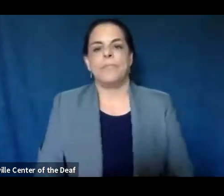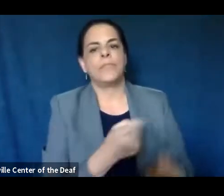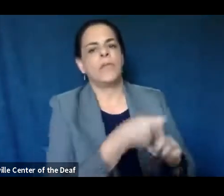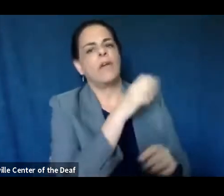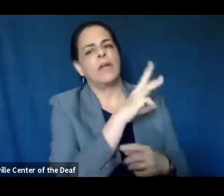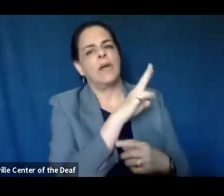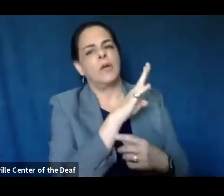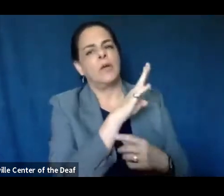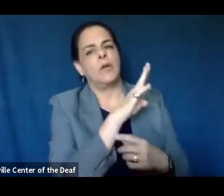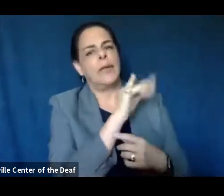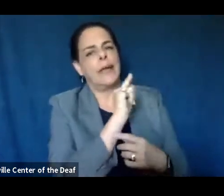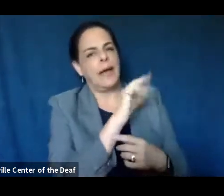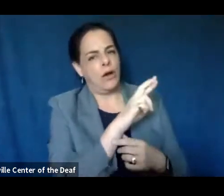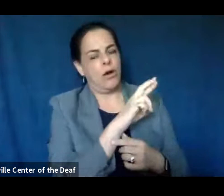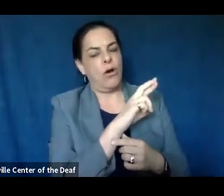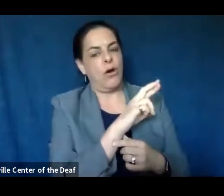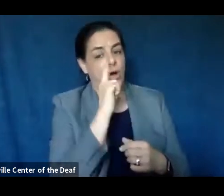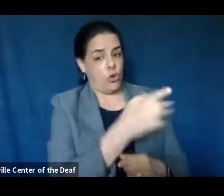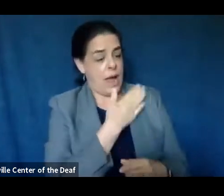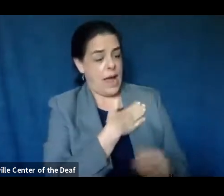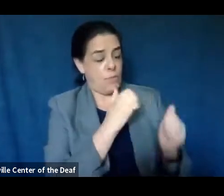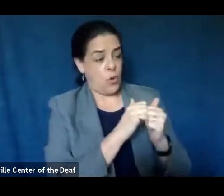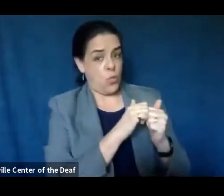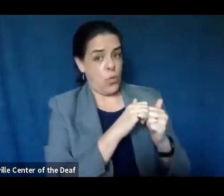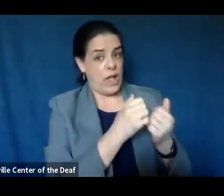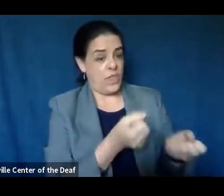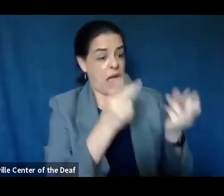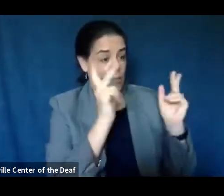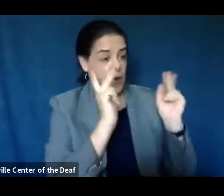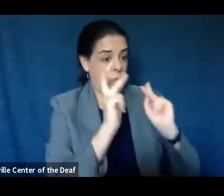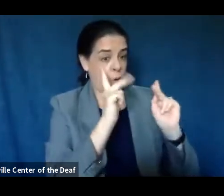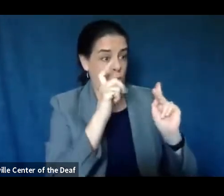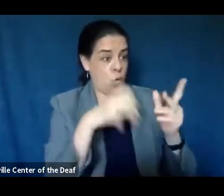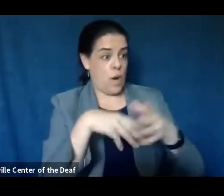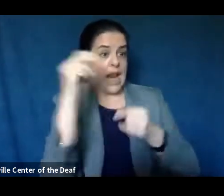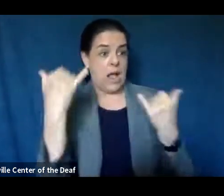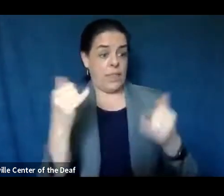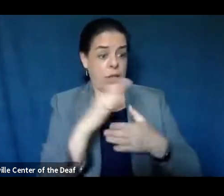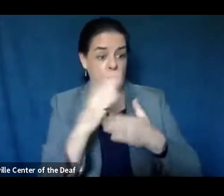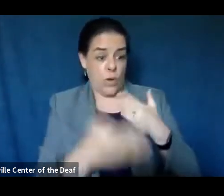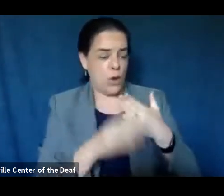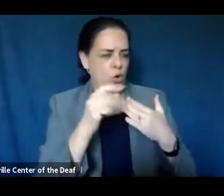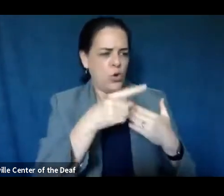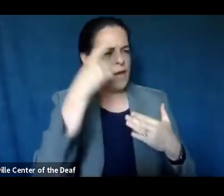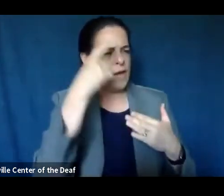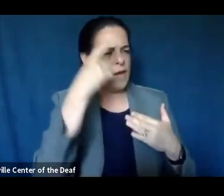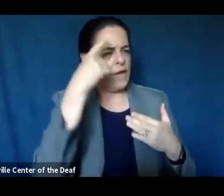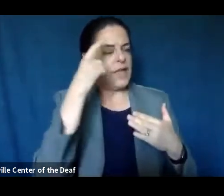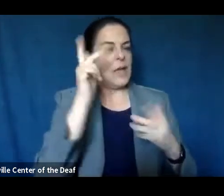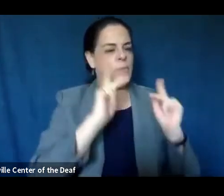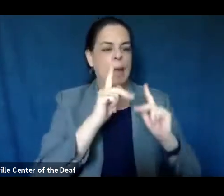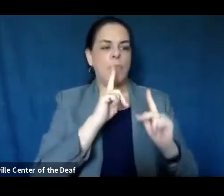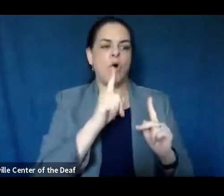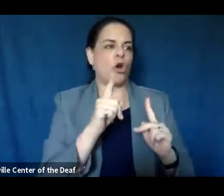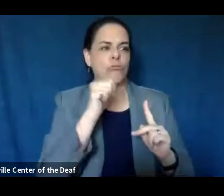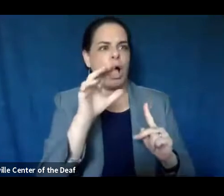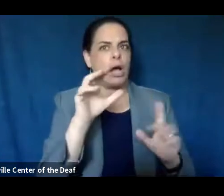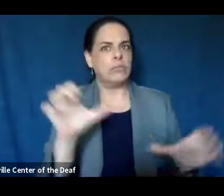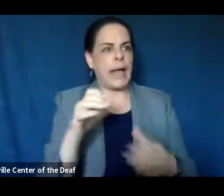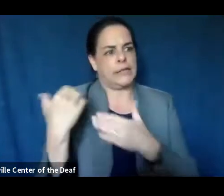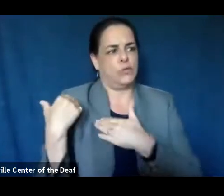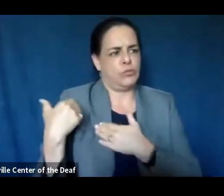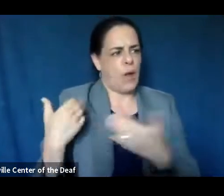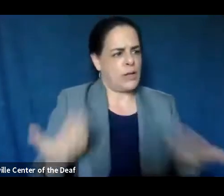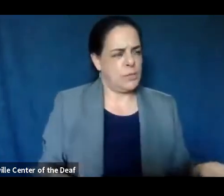From WBIR, are you happy with the amount of people who went out this weekend or do you think people are being irresponsible? You know,